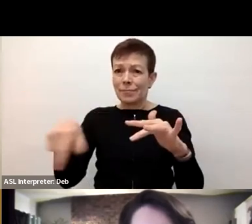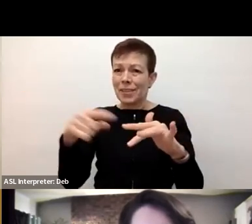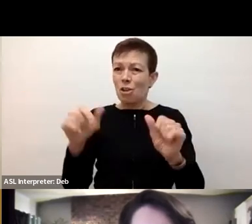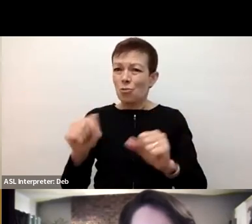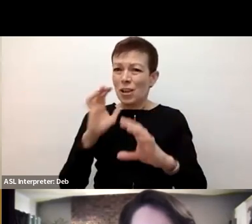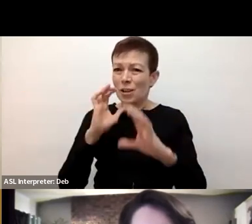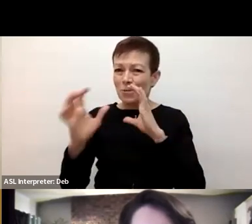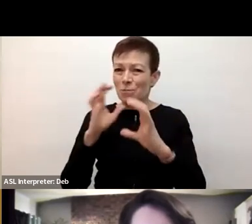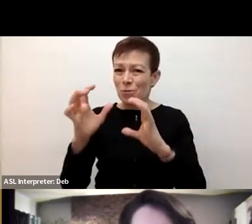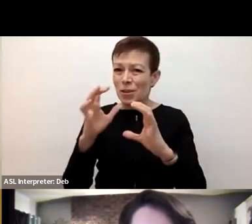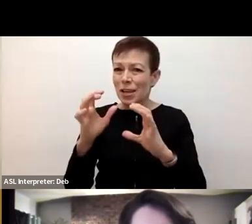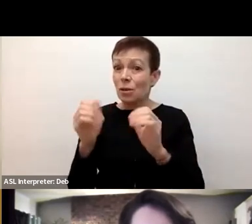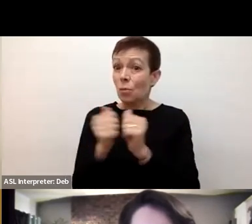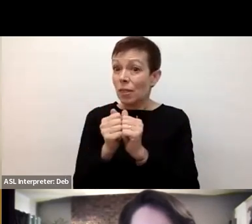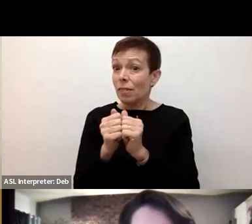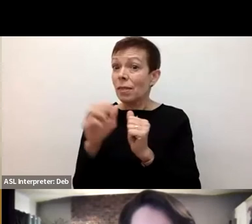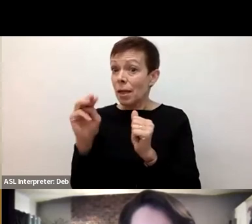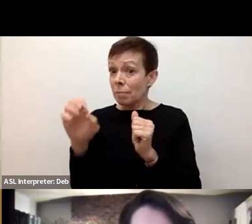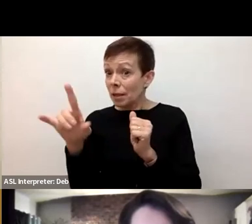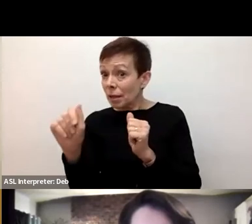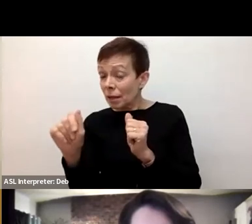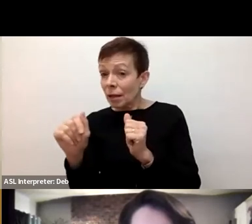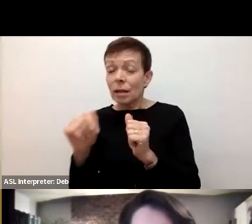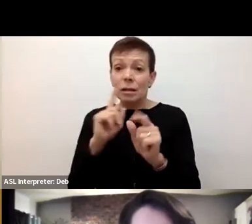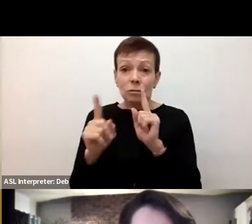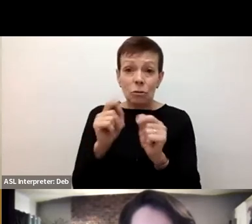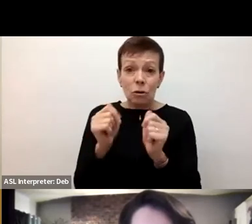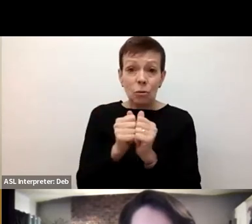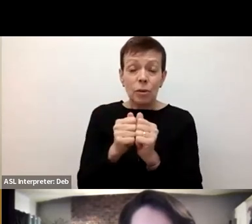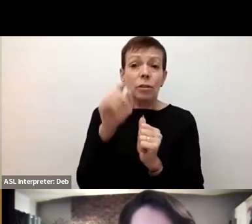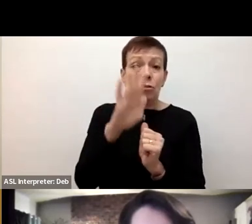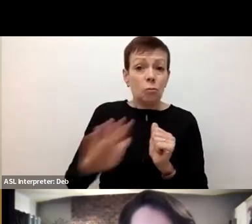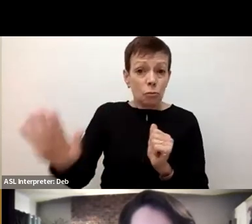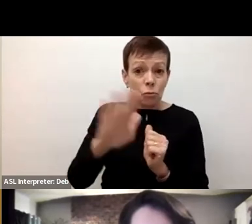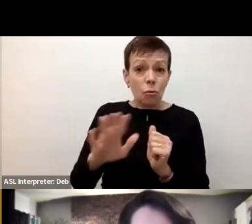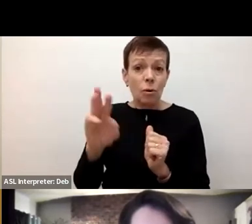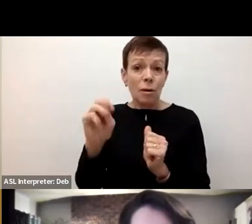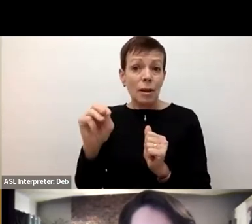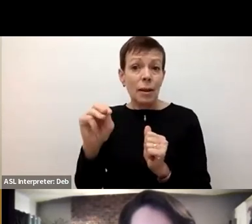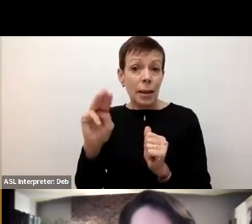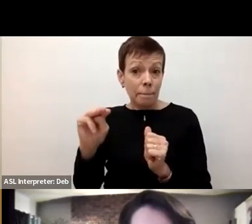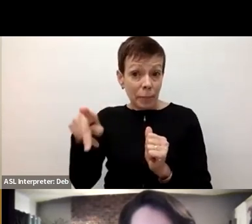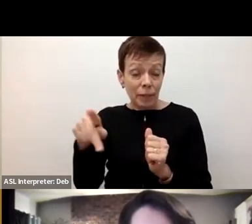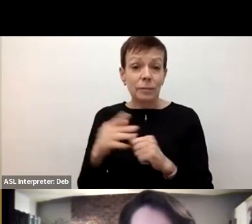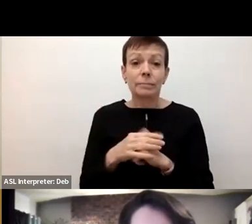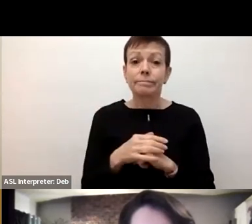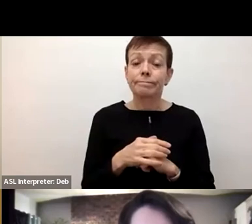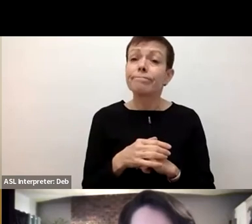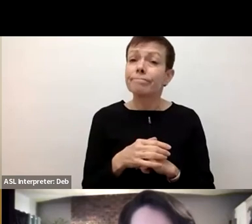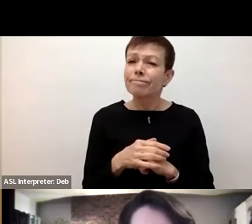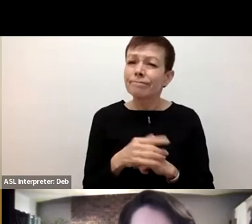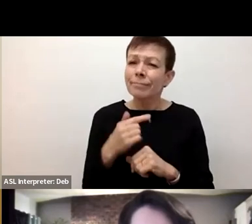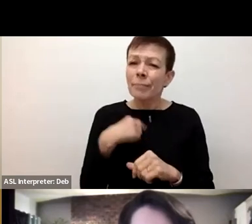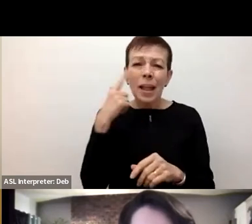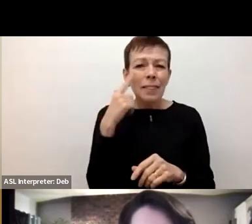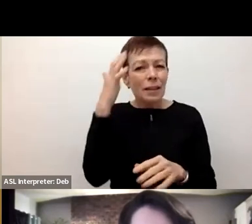know, issues are also important. Faith communities can also